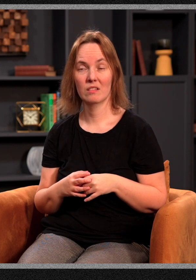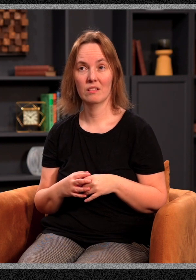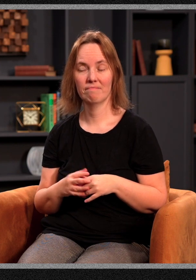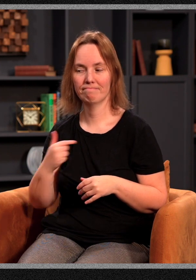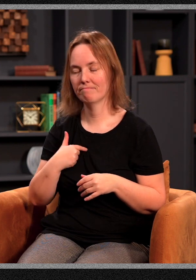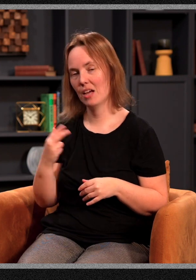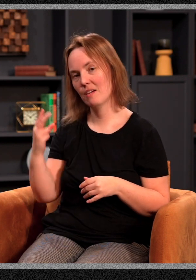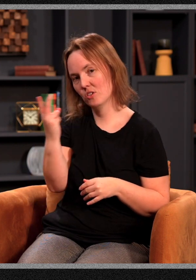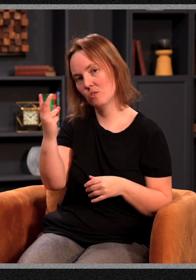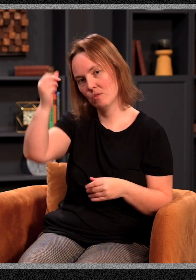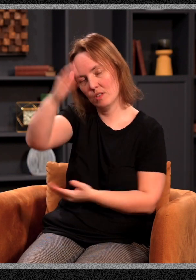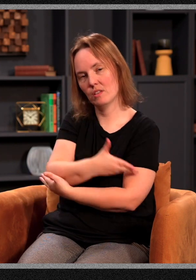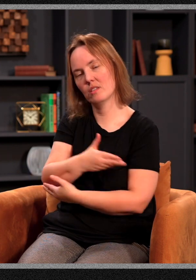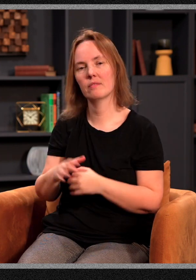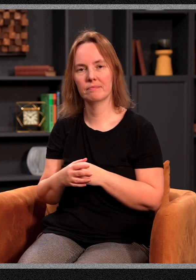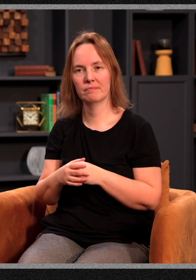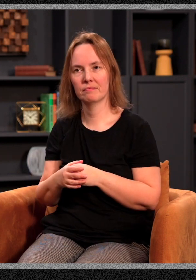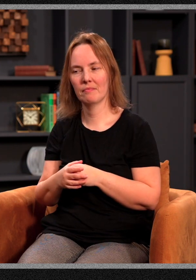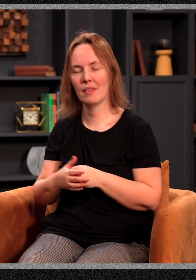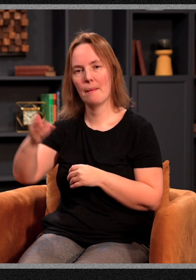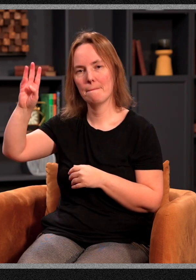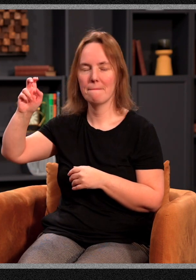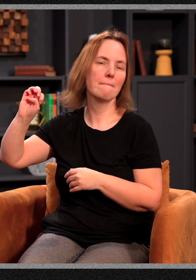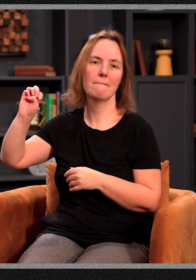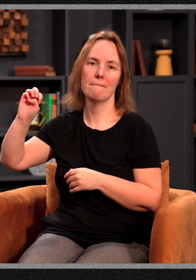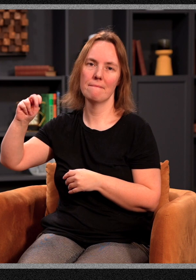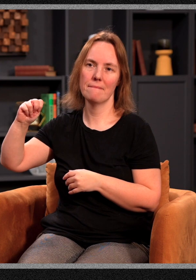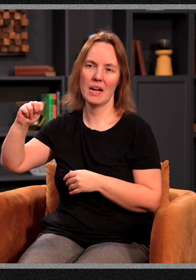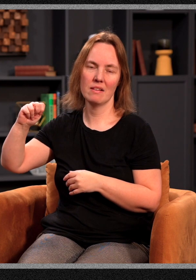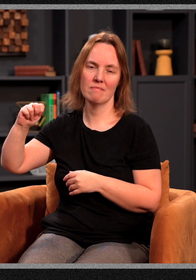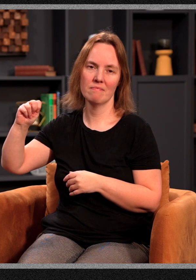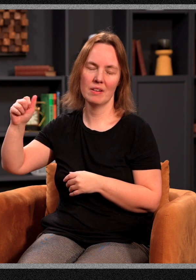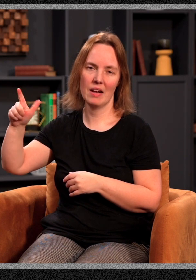I have two sons, Ben and Alex, 31 and almost 28.